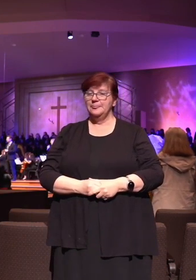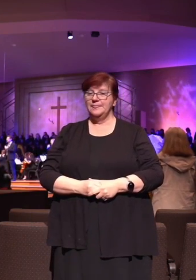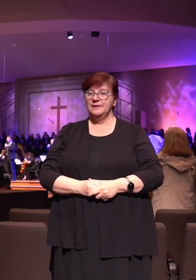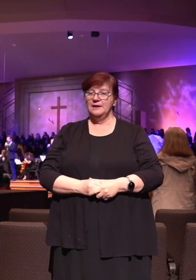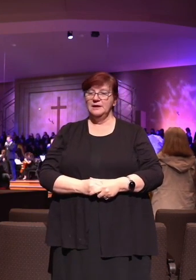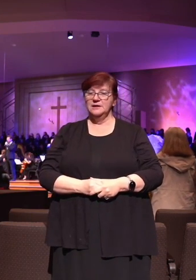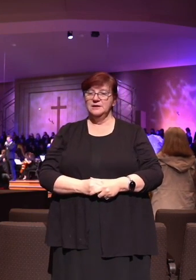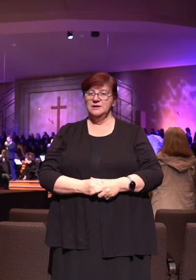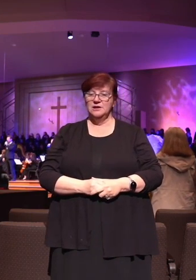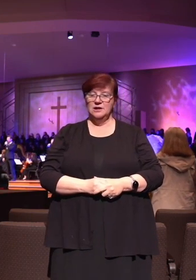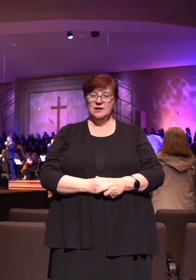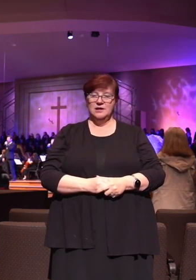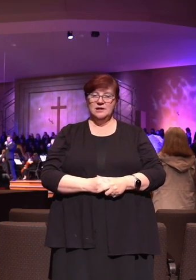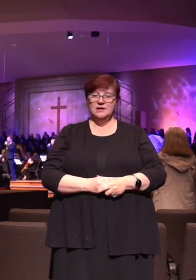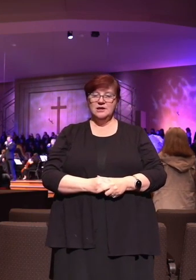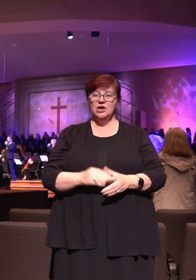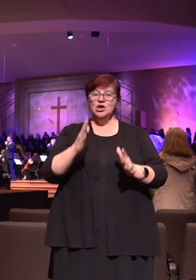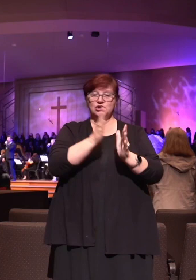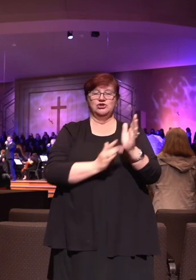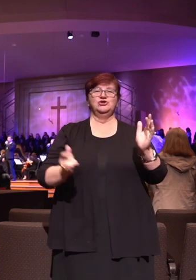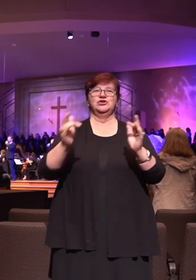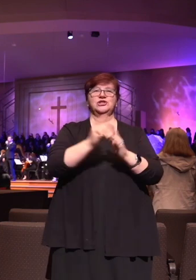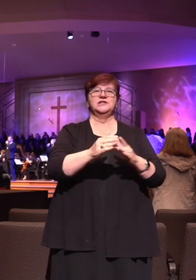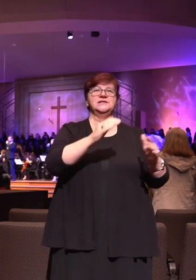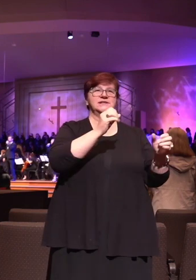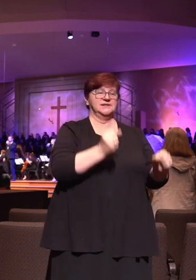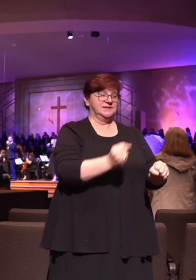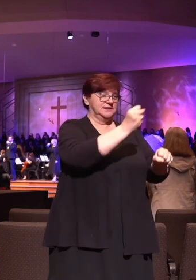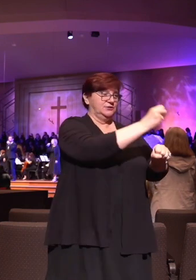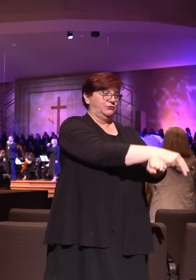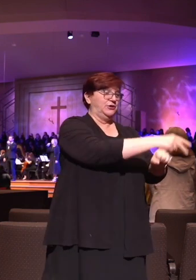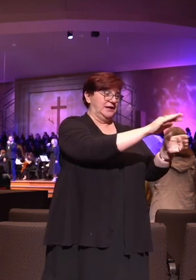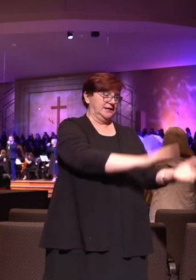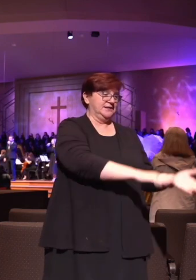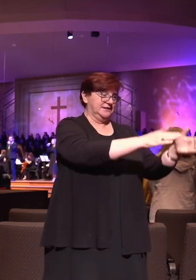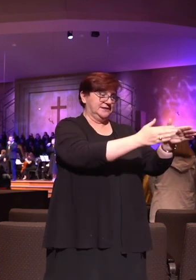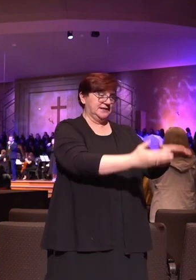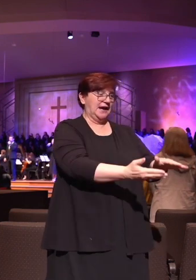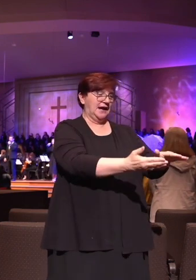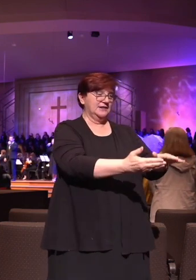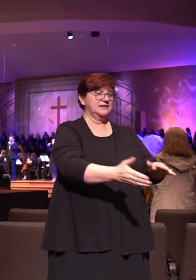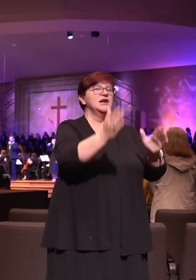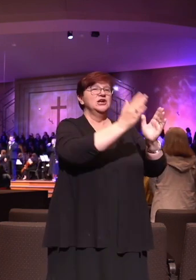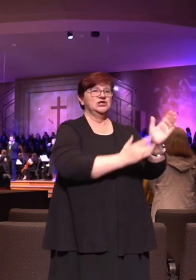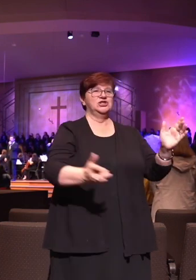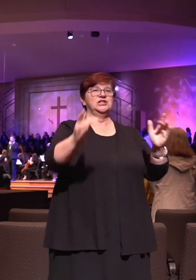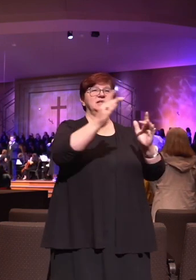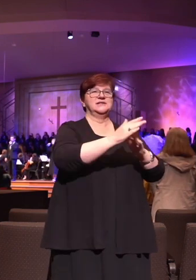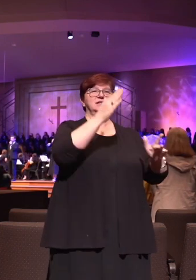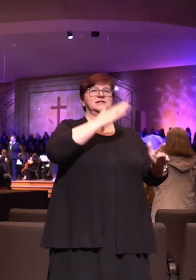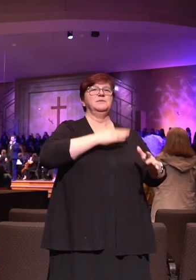Death cannot keep his grave, Jesus my